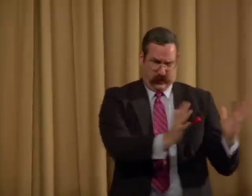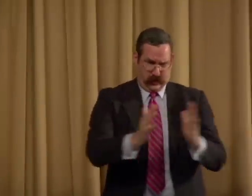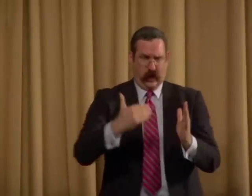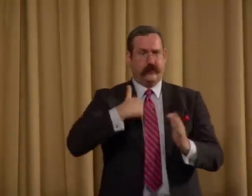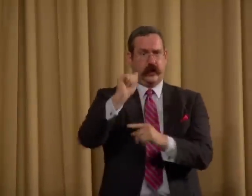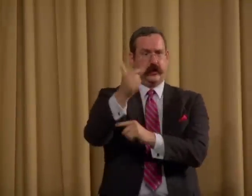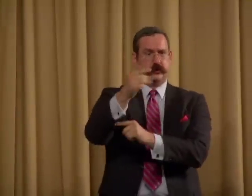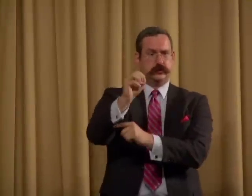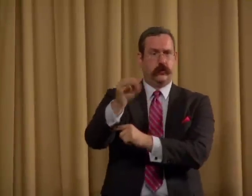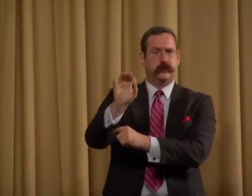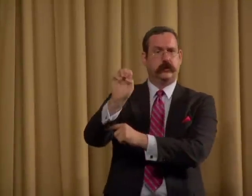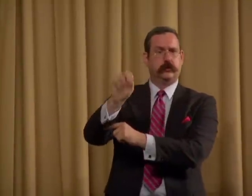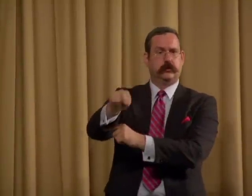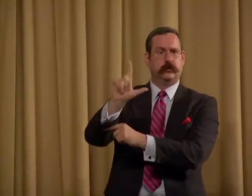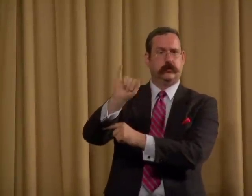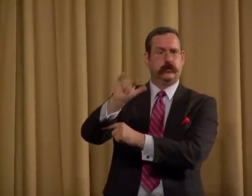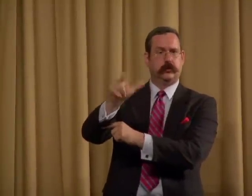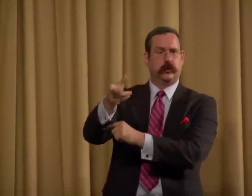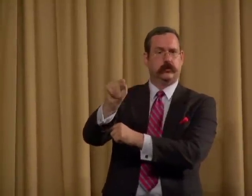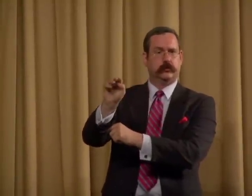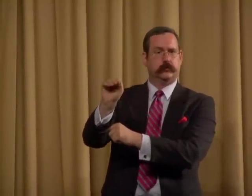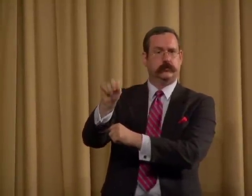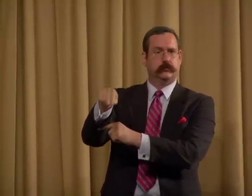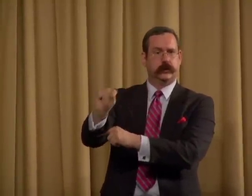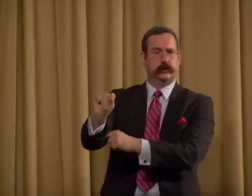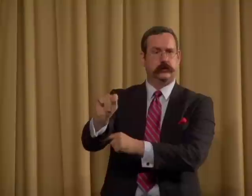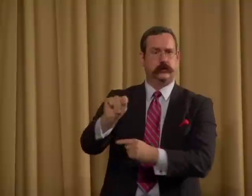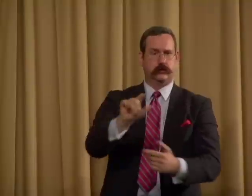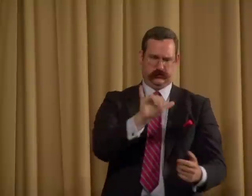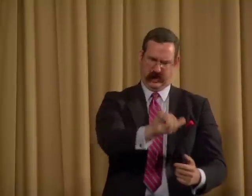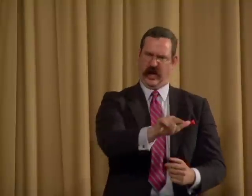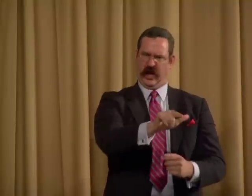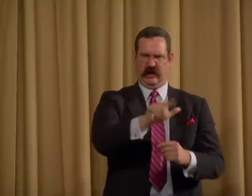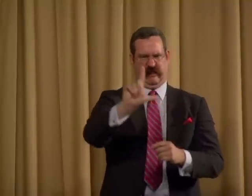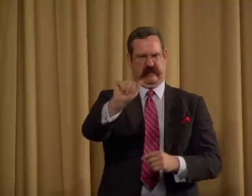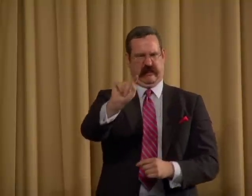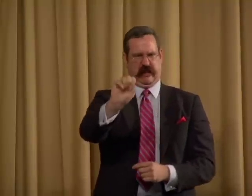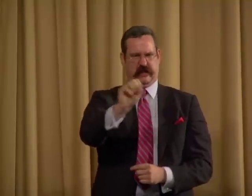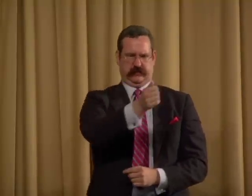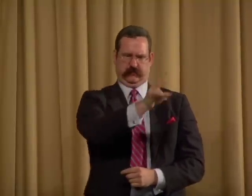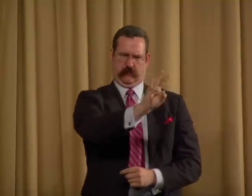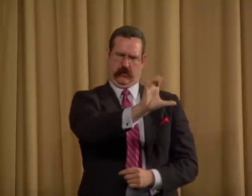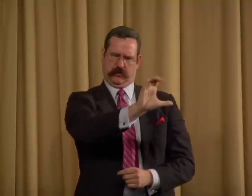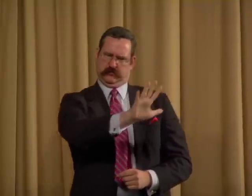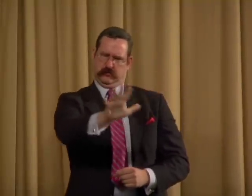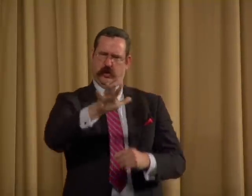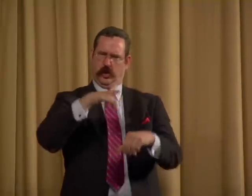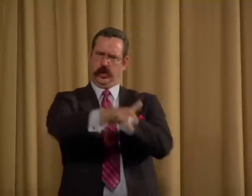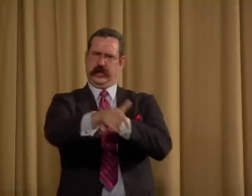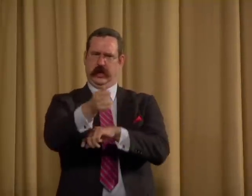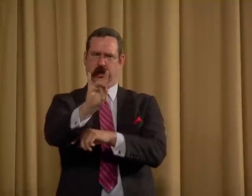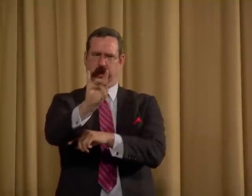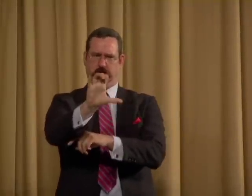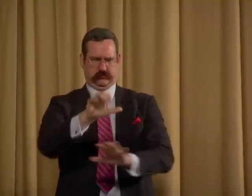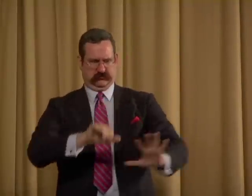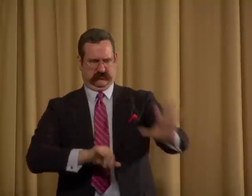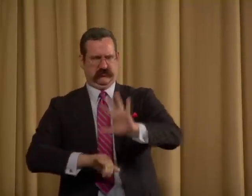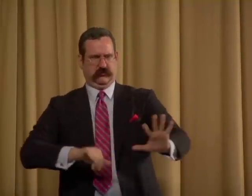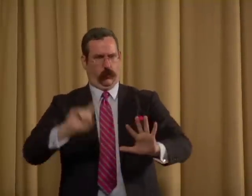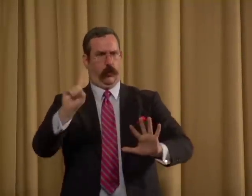founded. And then we have the age of enlightenment, from the 1700s to the